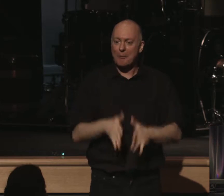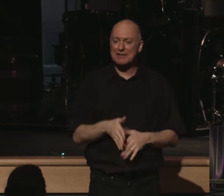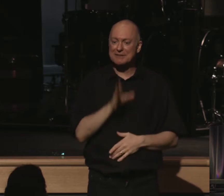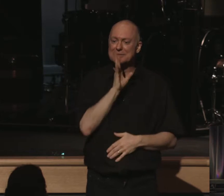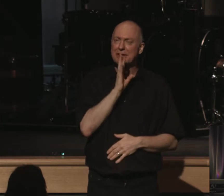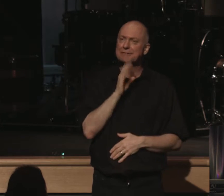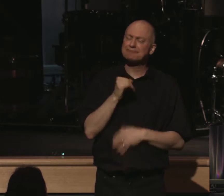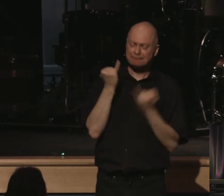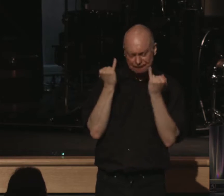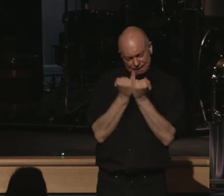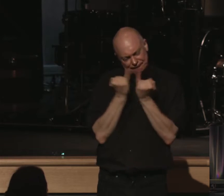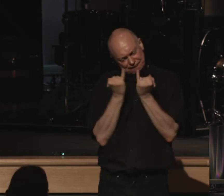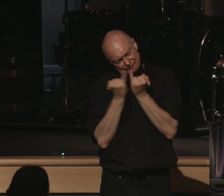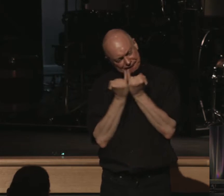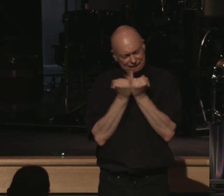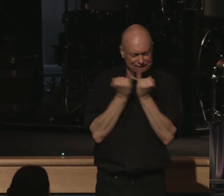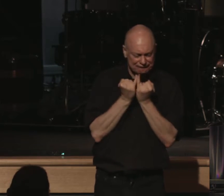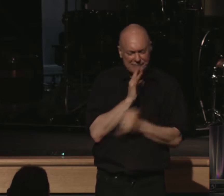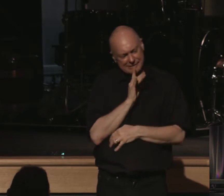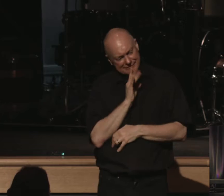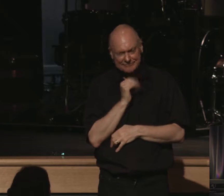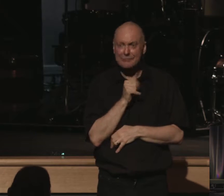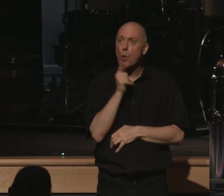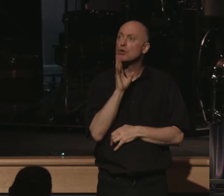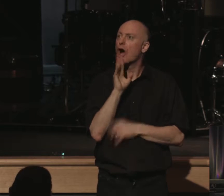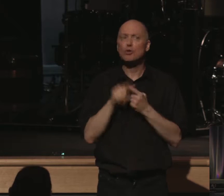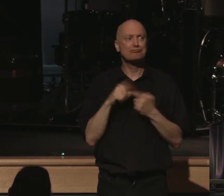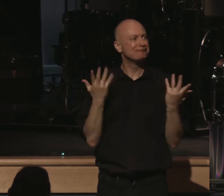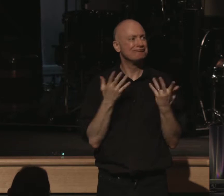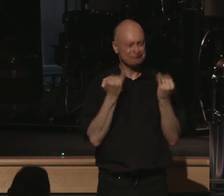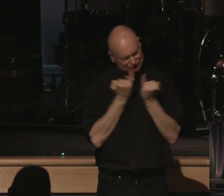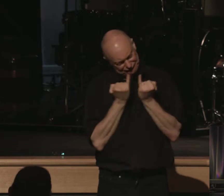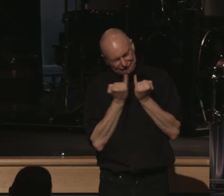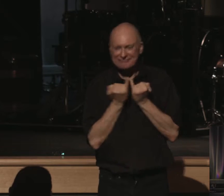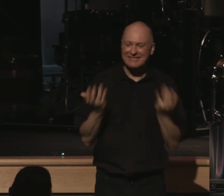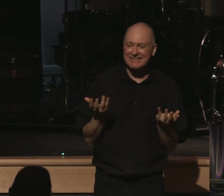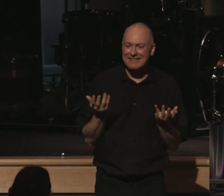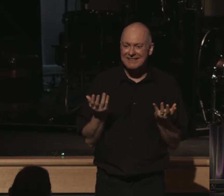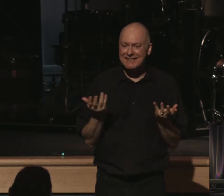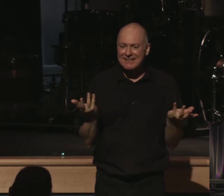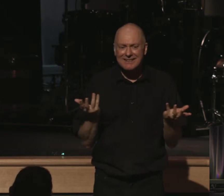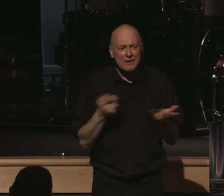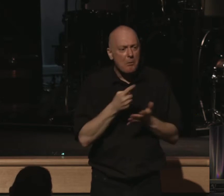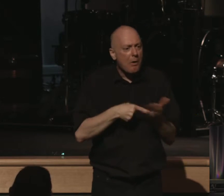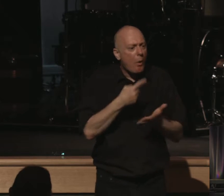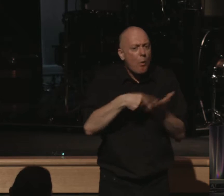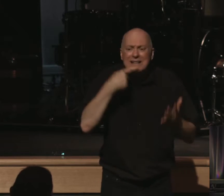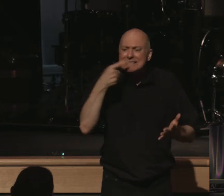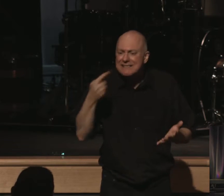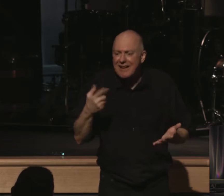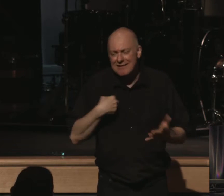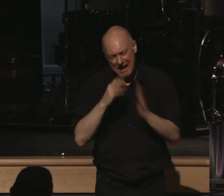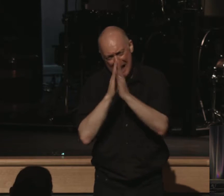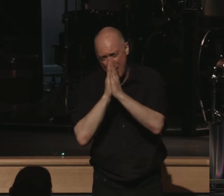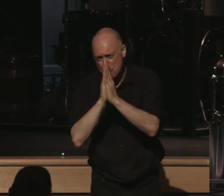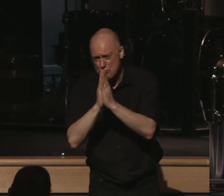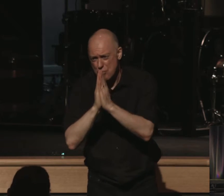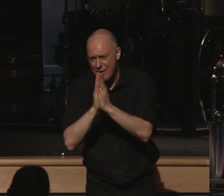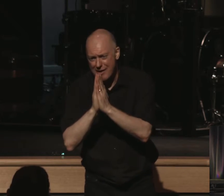speaking a word to himself. We don't know who it is. But what they have to say, I pray, is an